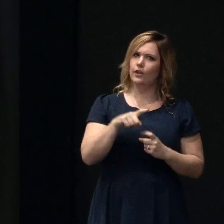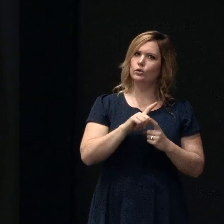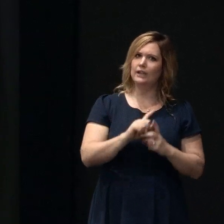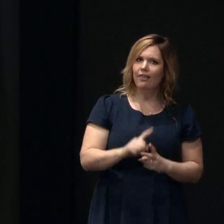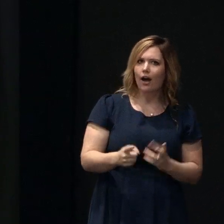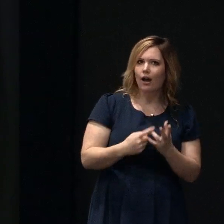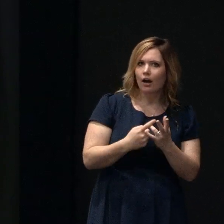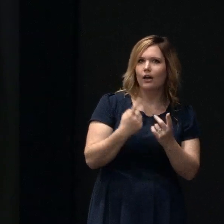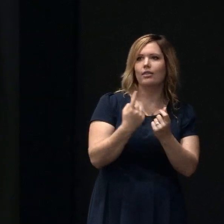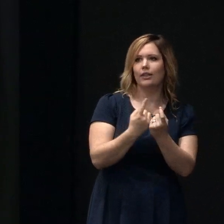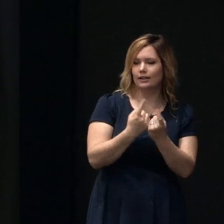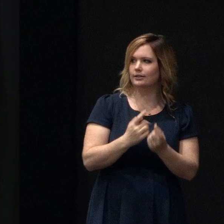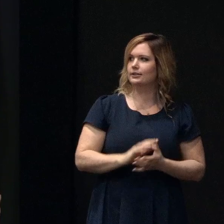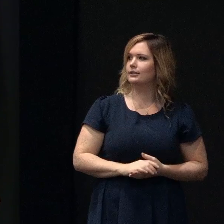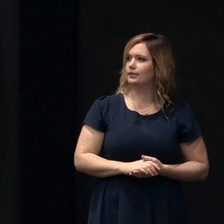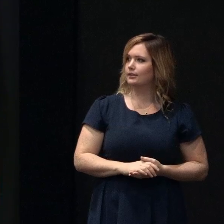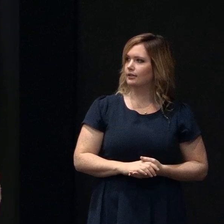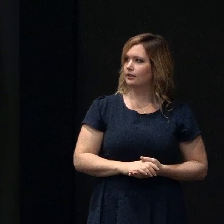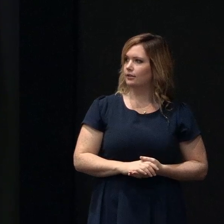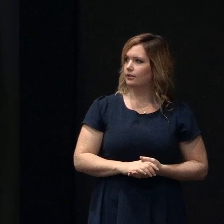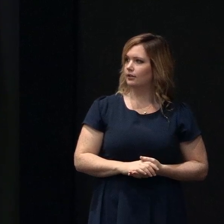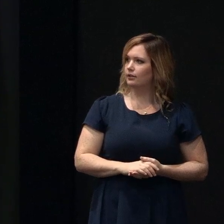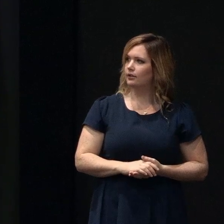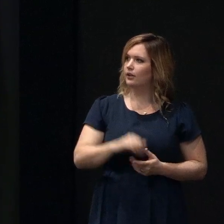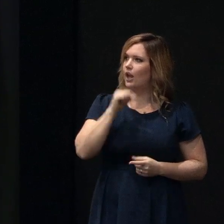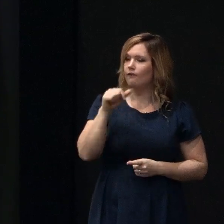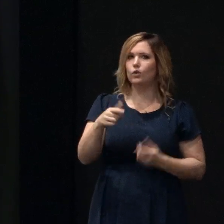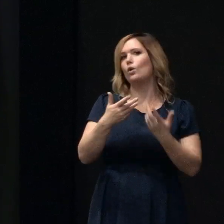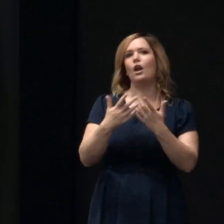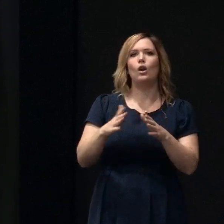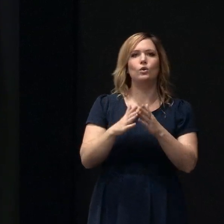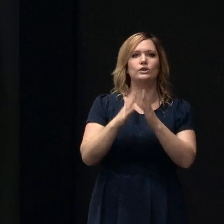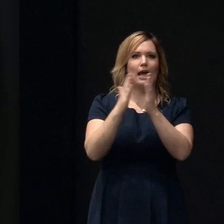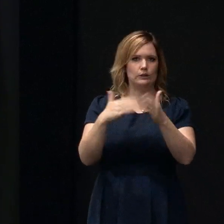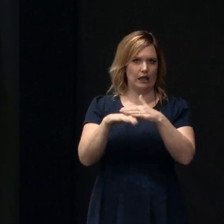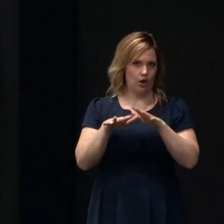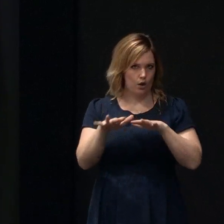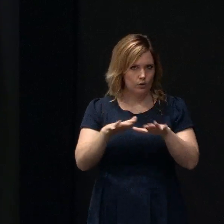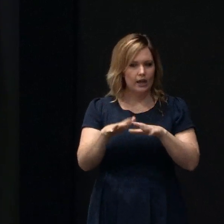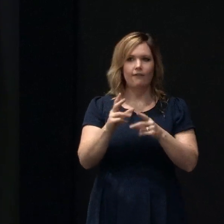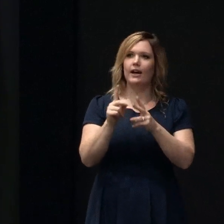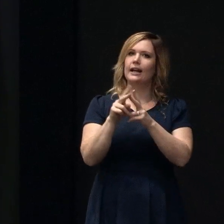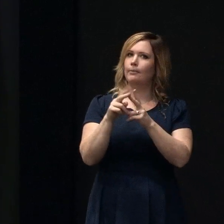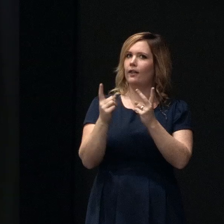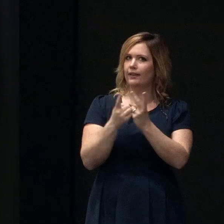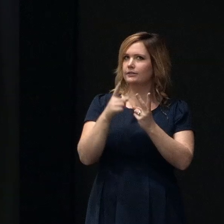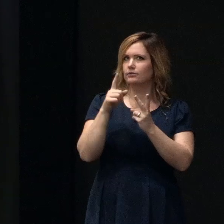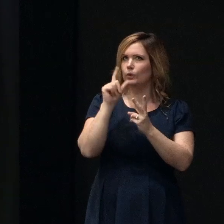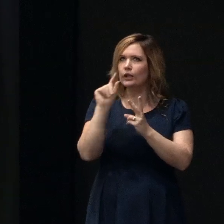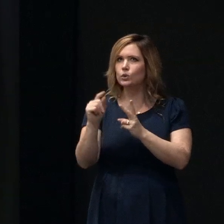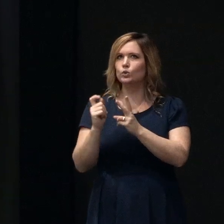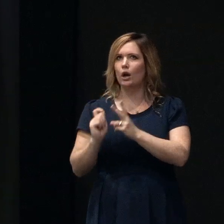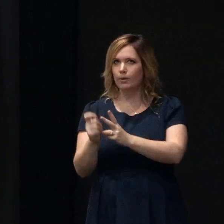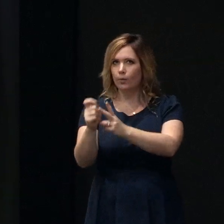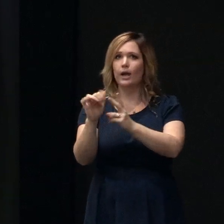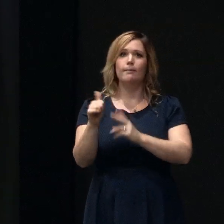are seeing is that there's if you have had a total loss so you've lost your home in the earthquake there's a couple of ways that you might go about doing a rebuild it